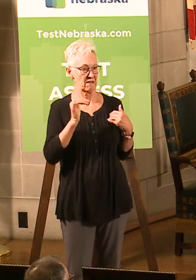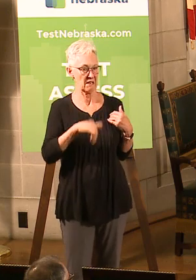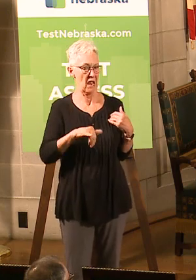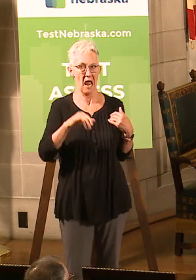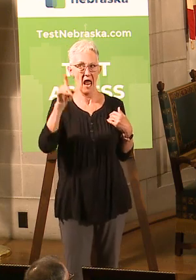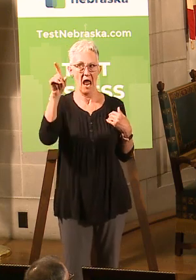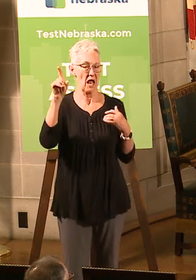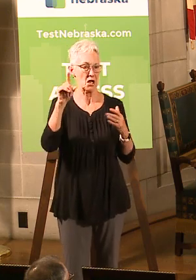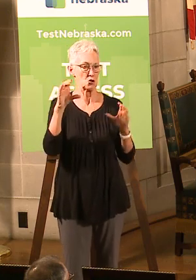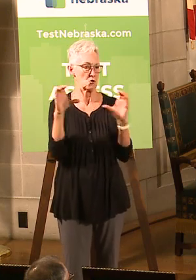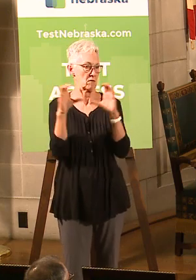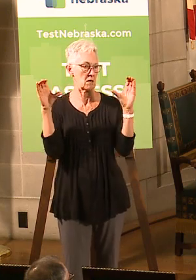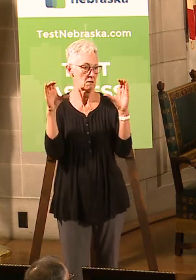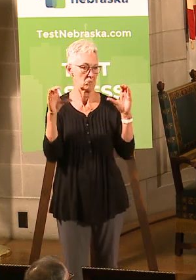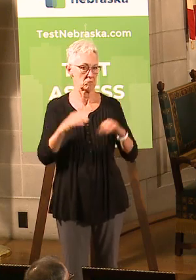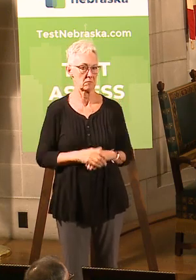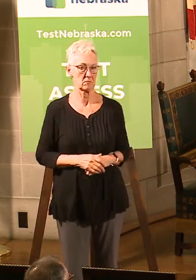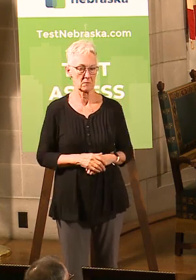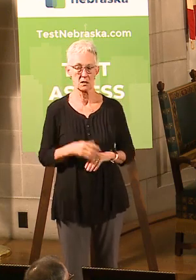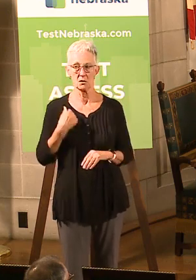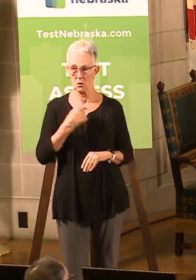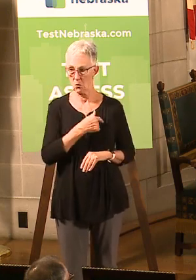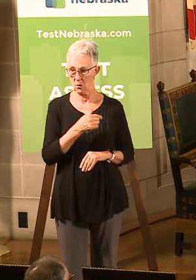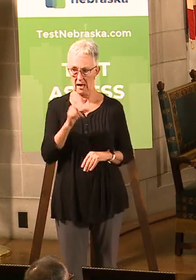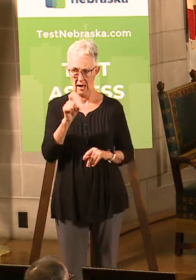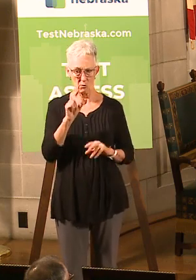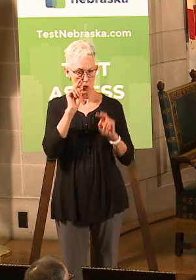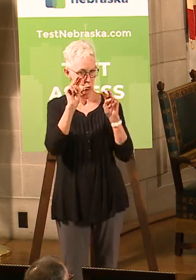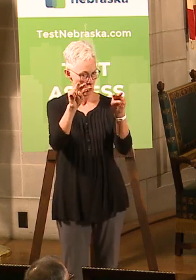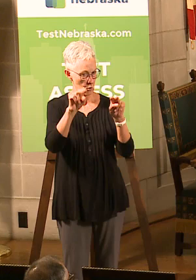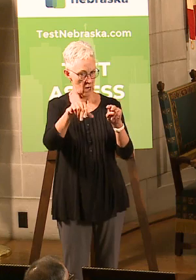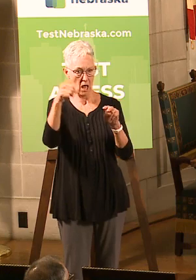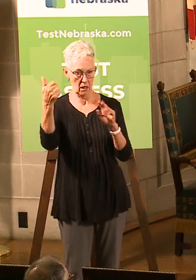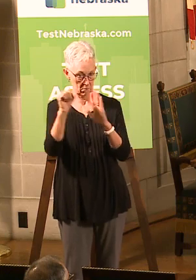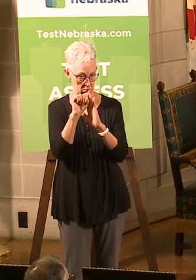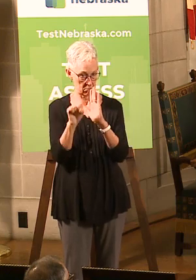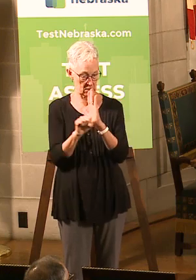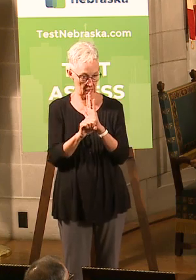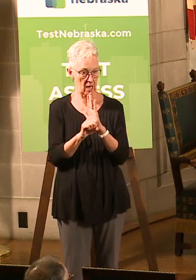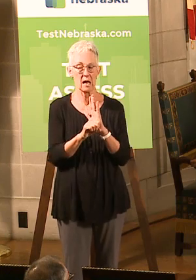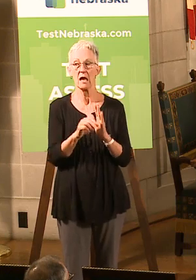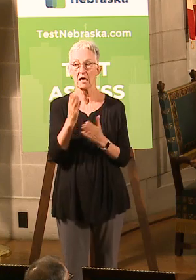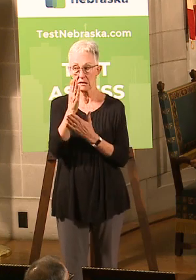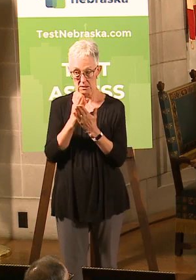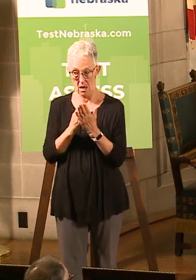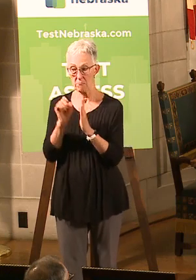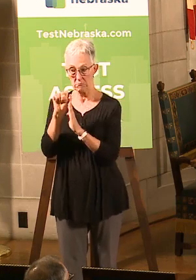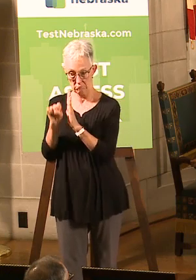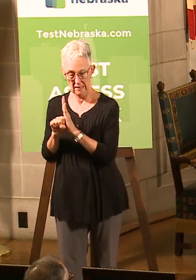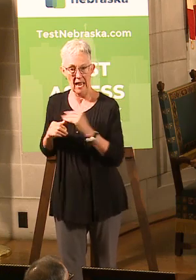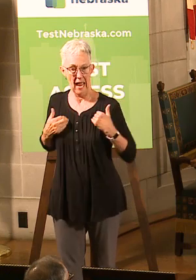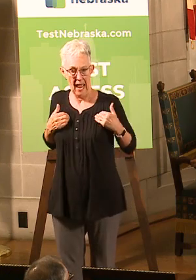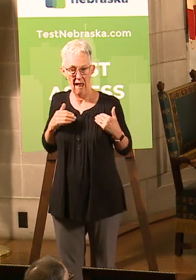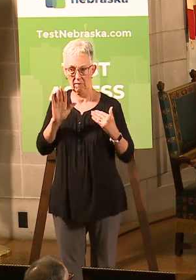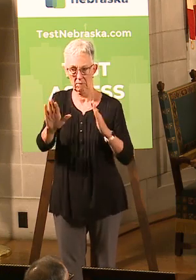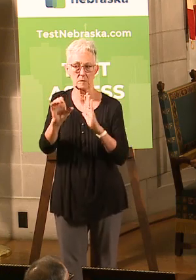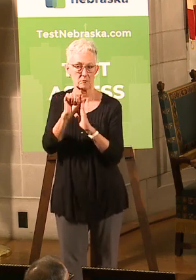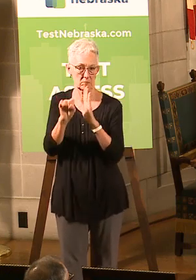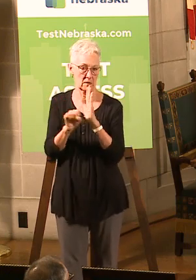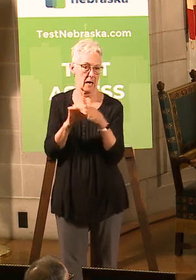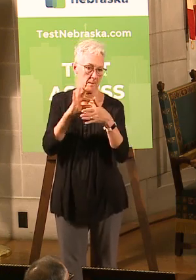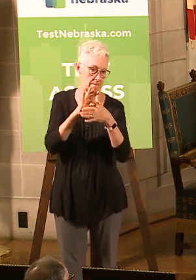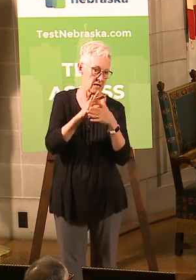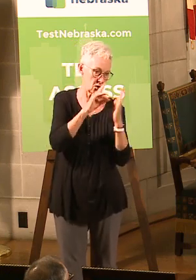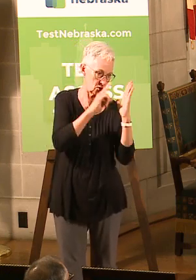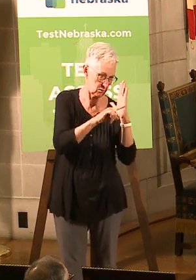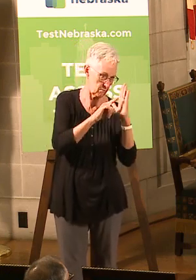doing. And so what has happened is other states have laws where they have state meat inspectors. Now, if you have a state meat inspector, you still have to inspect the same